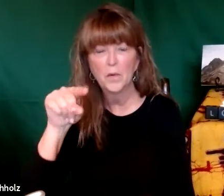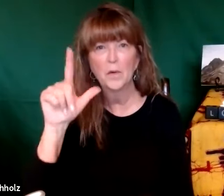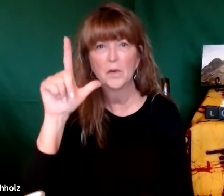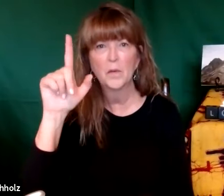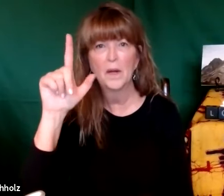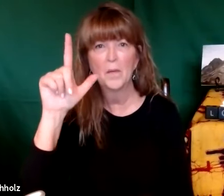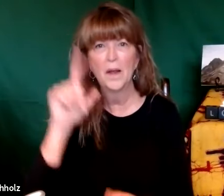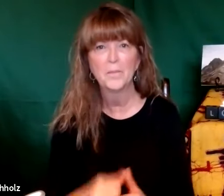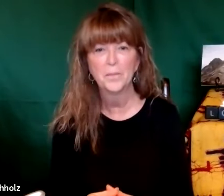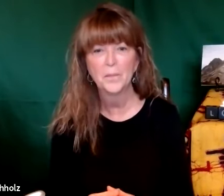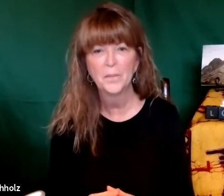verses 1 through 21